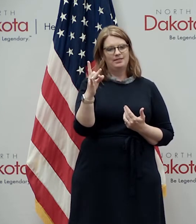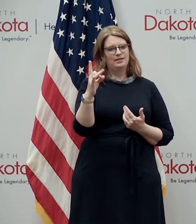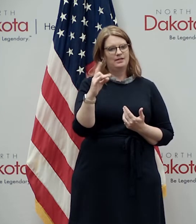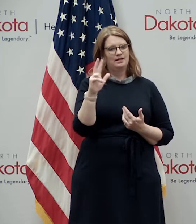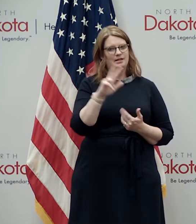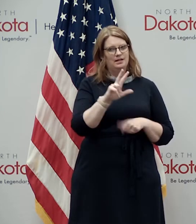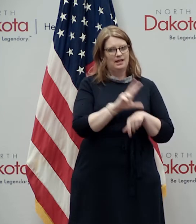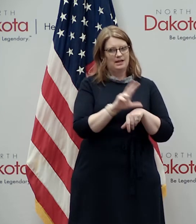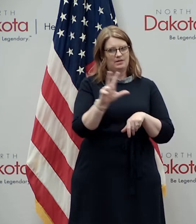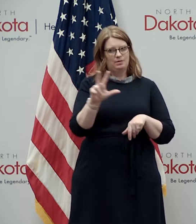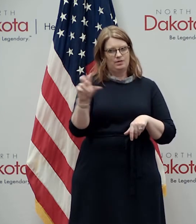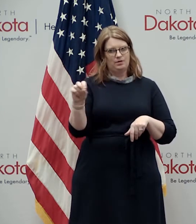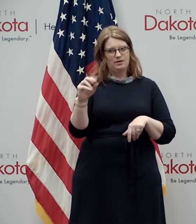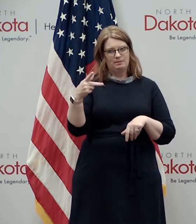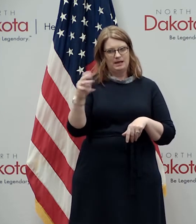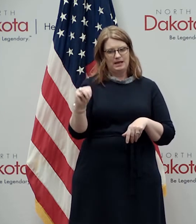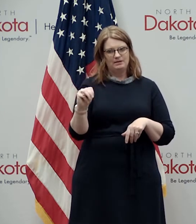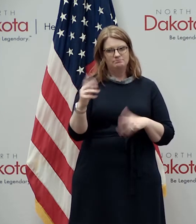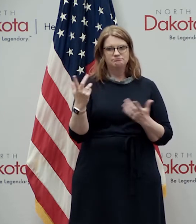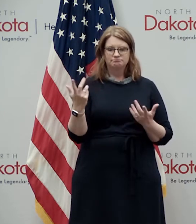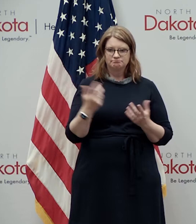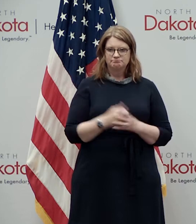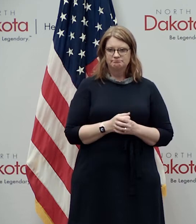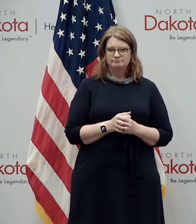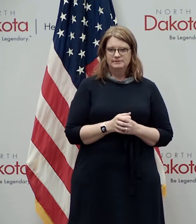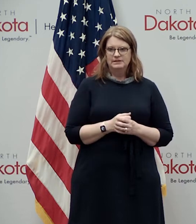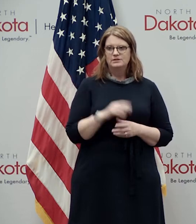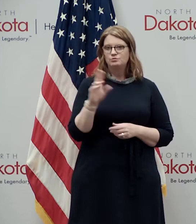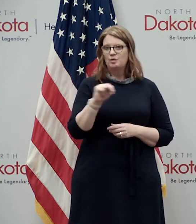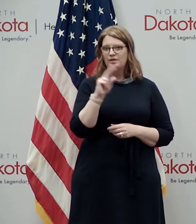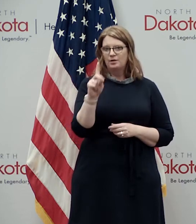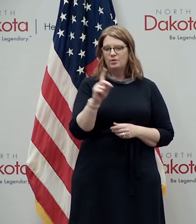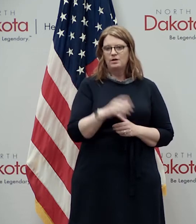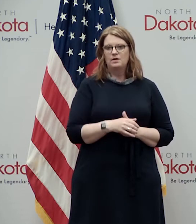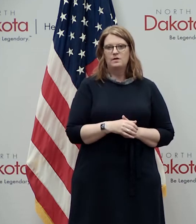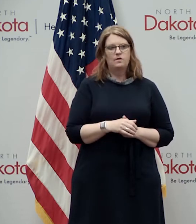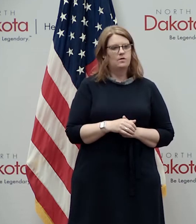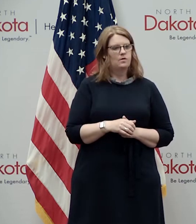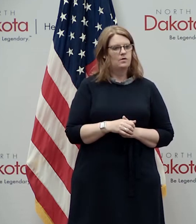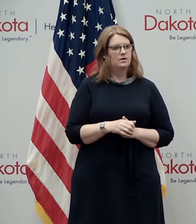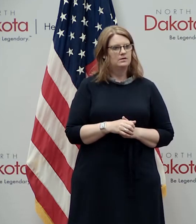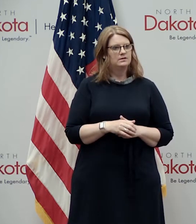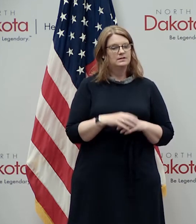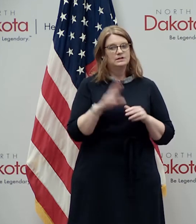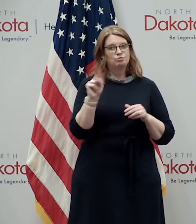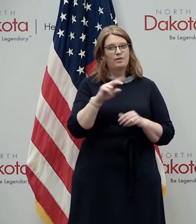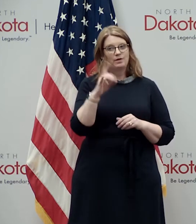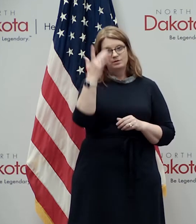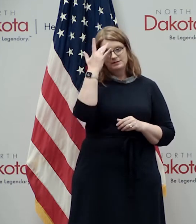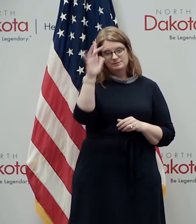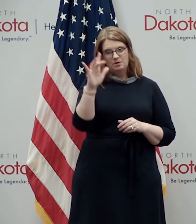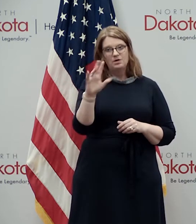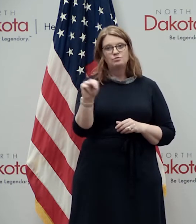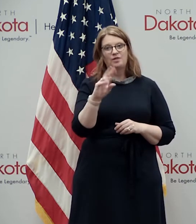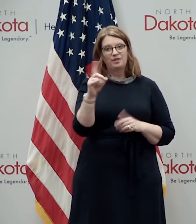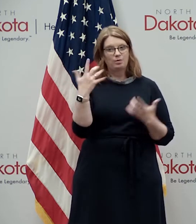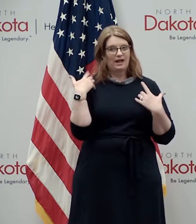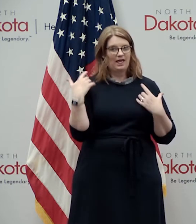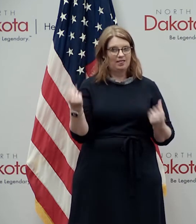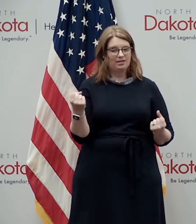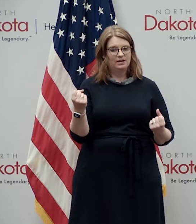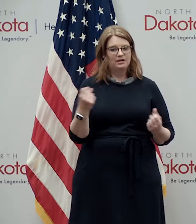30 pm uh and so until that time uh north dakota uh stay north dakota smart and stay north dakota healthy